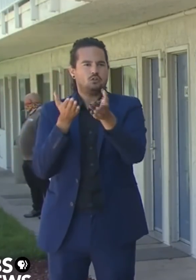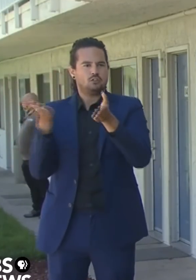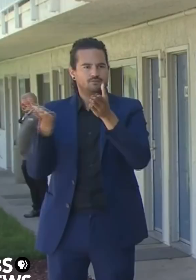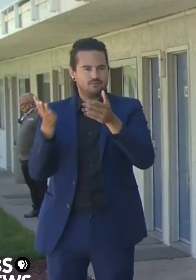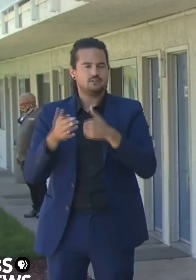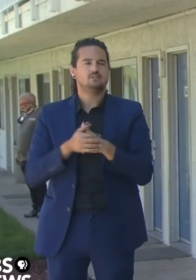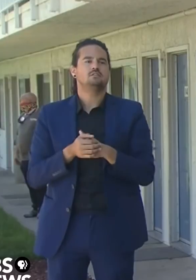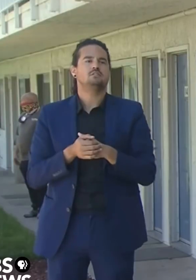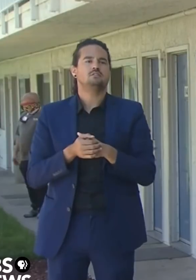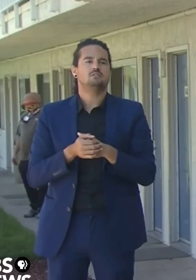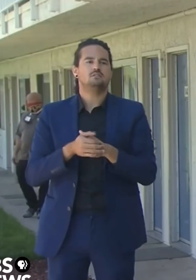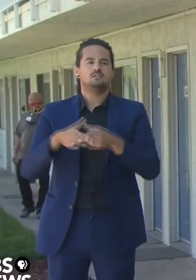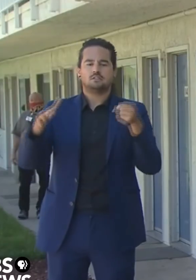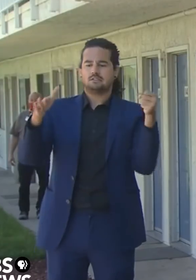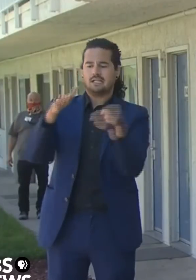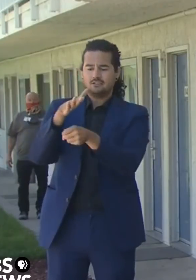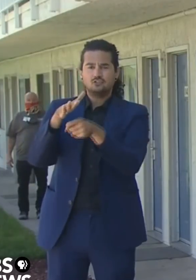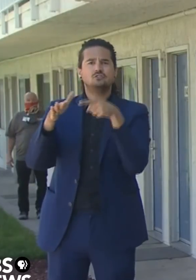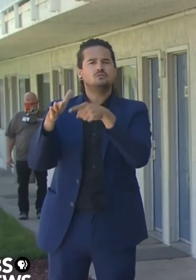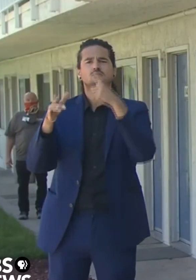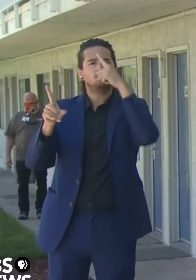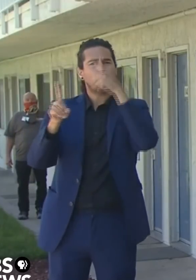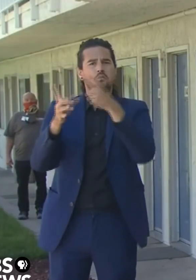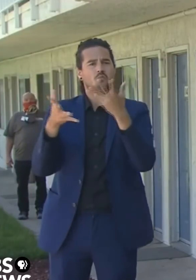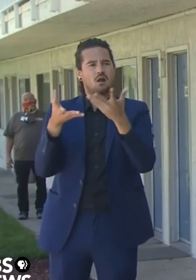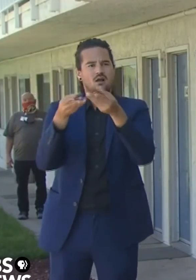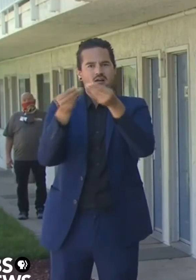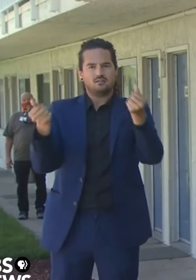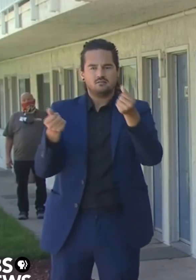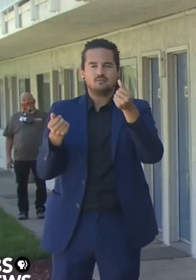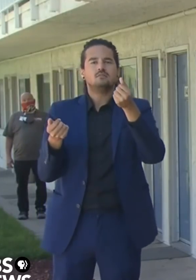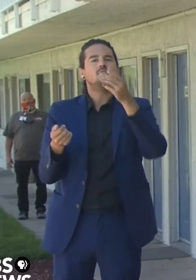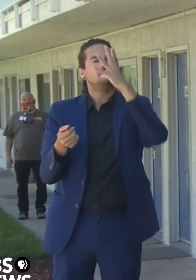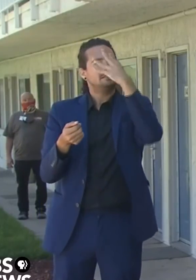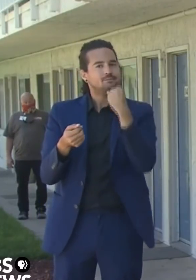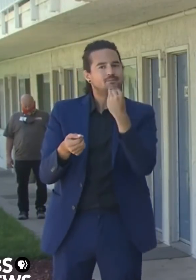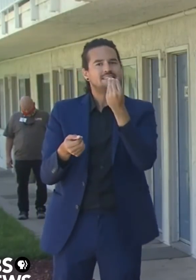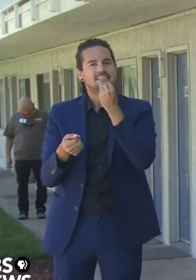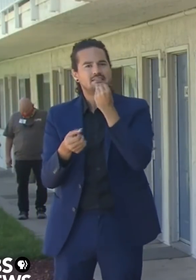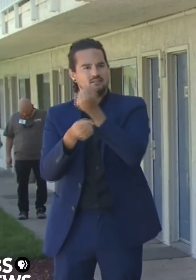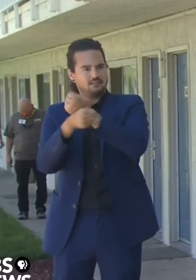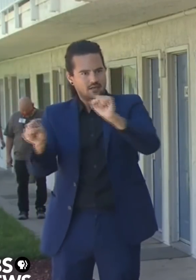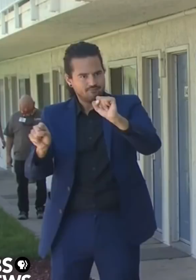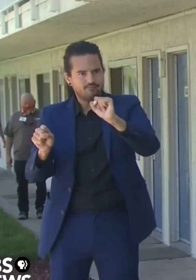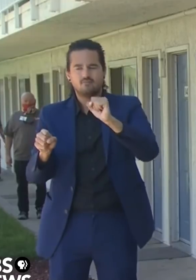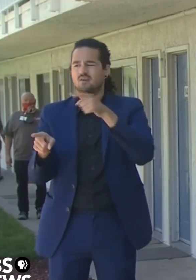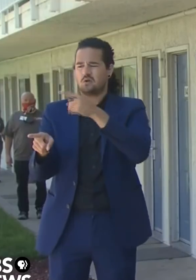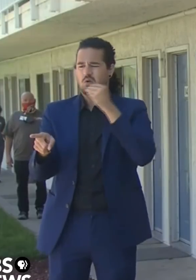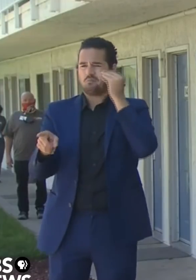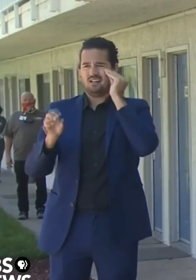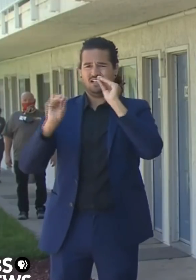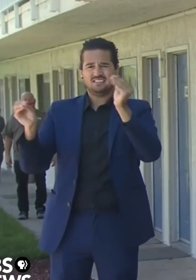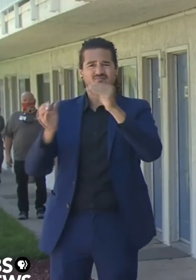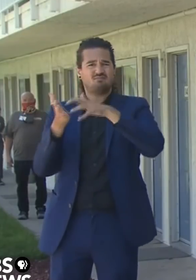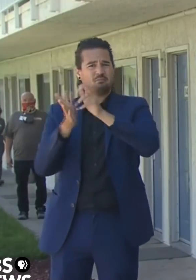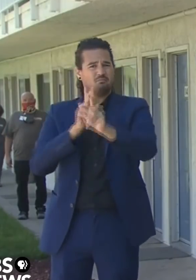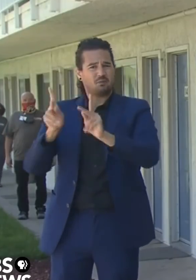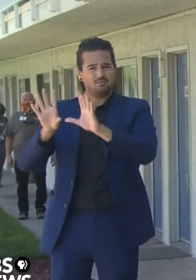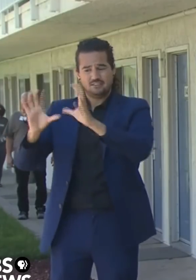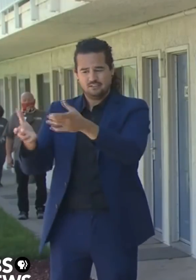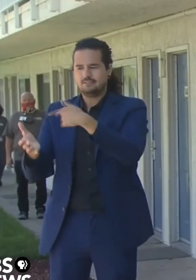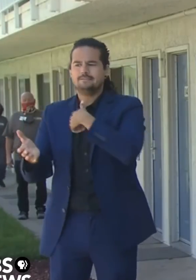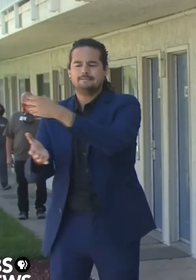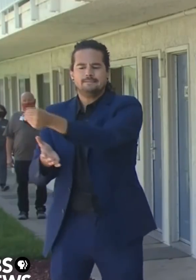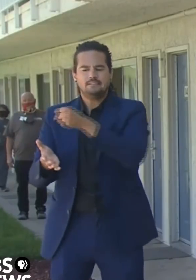supportive services solve homelessness. And that's the framework of what we now refer to no longer as project